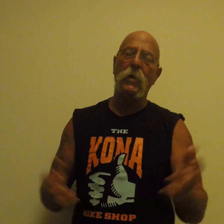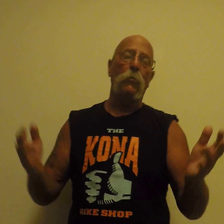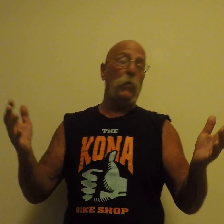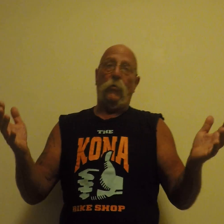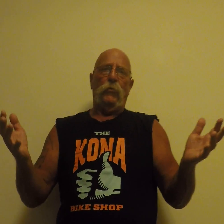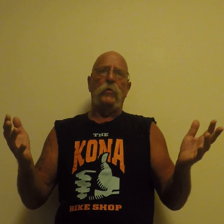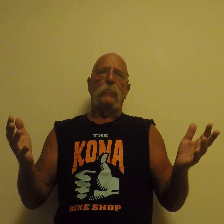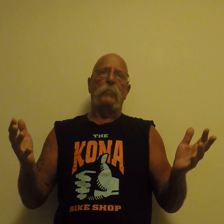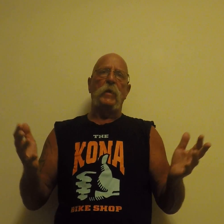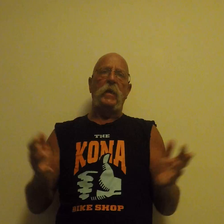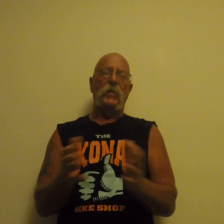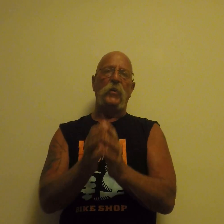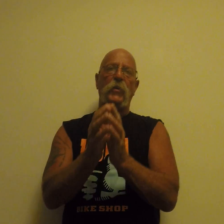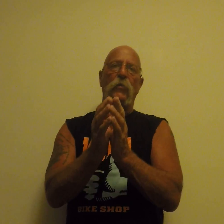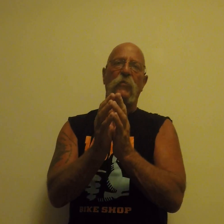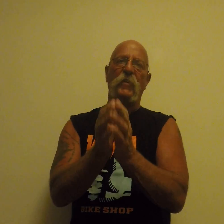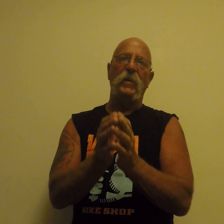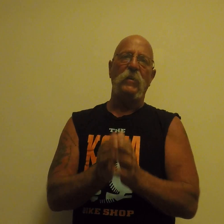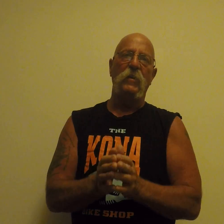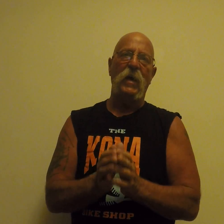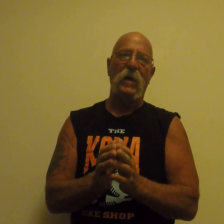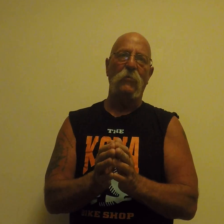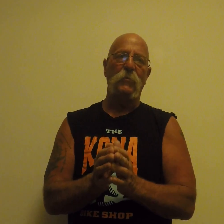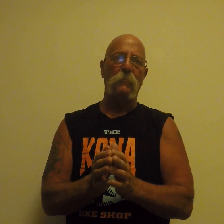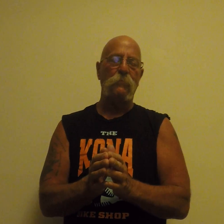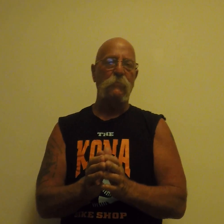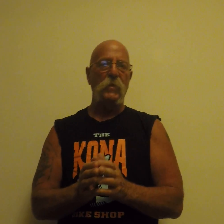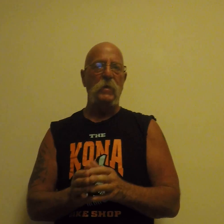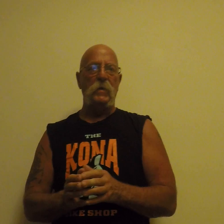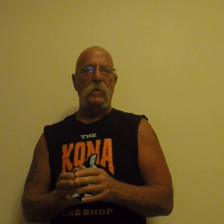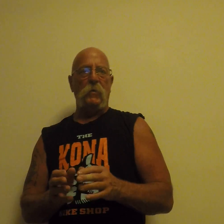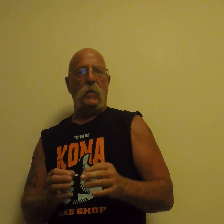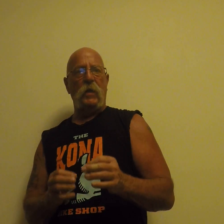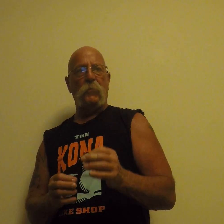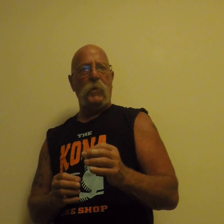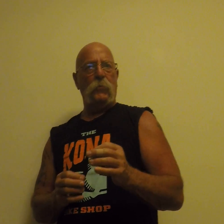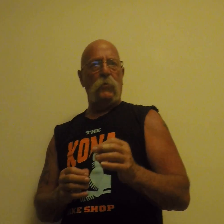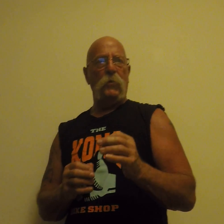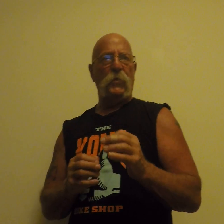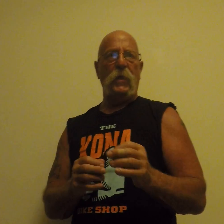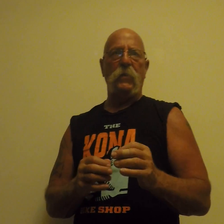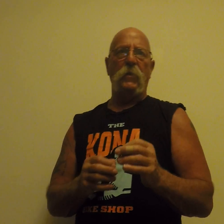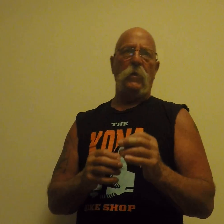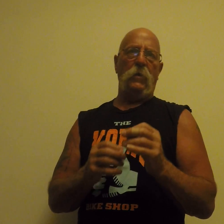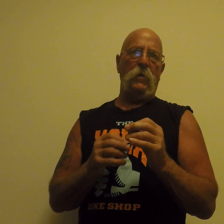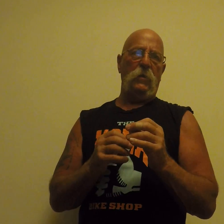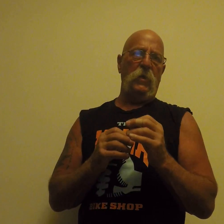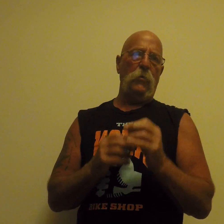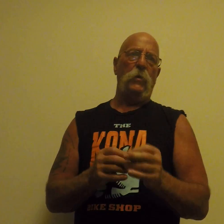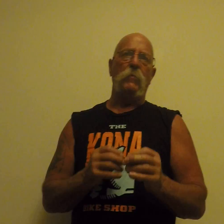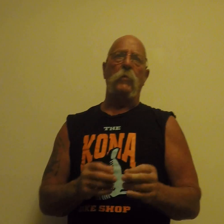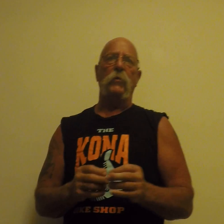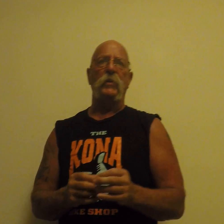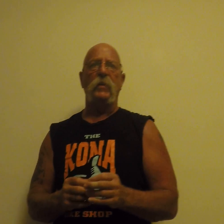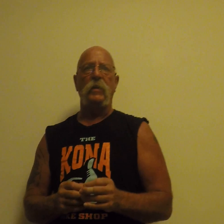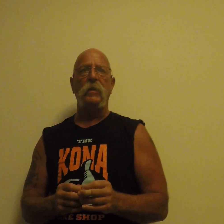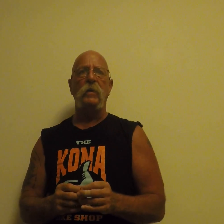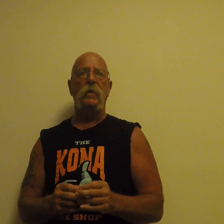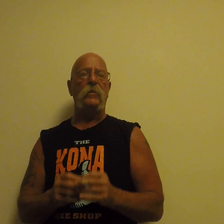not? We don't know until you go find out. A lot of people think the internet marketing is